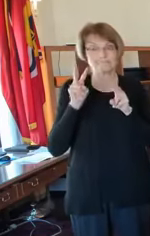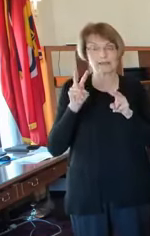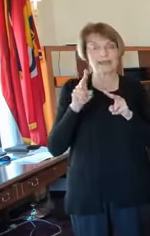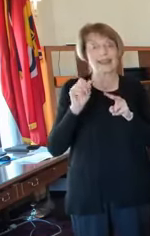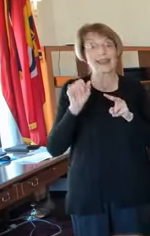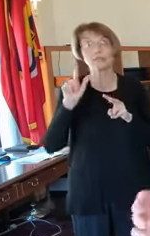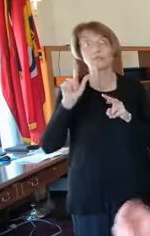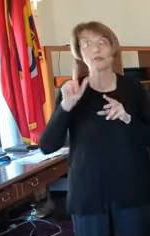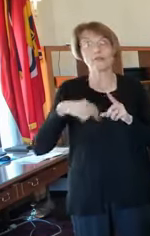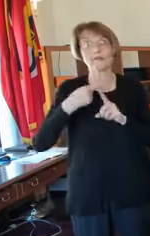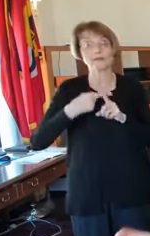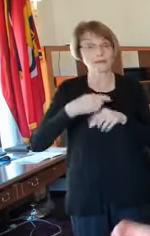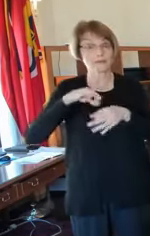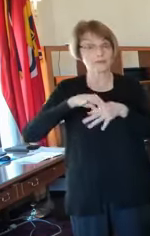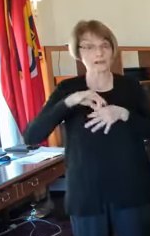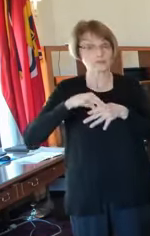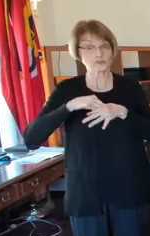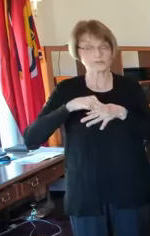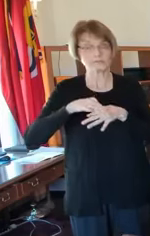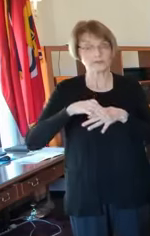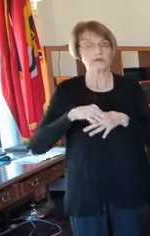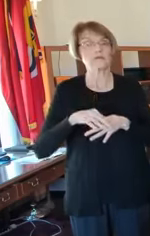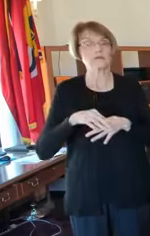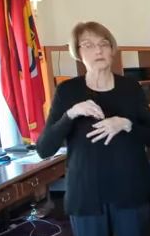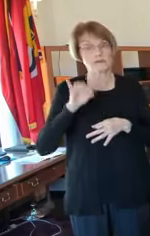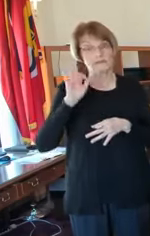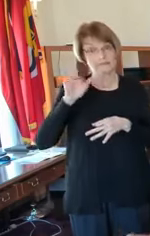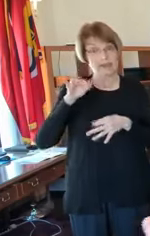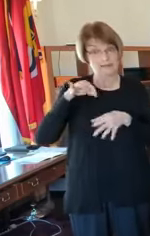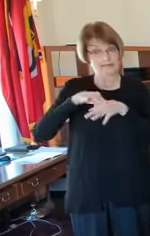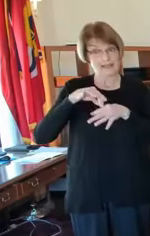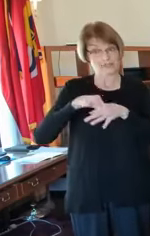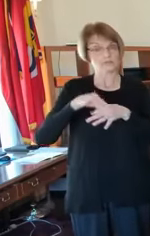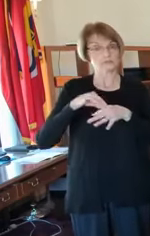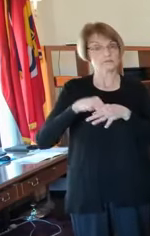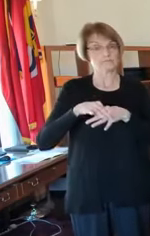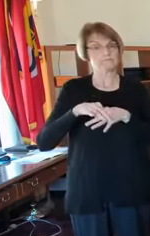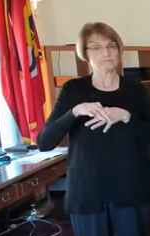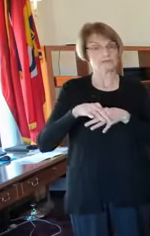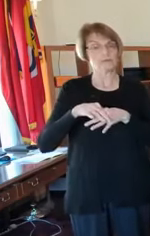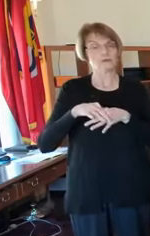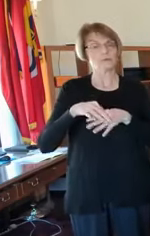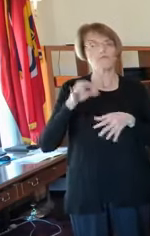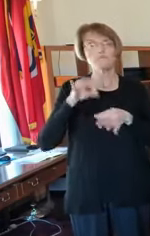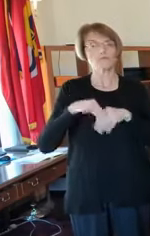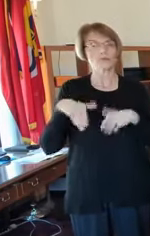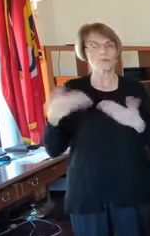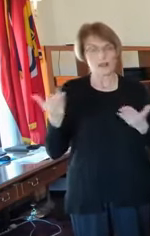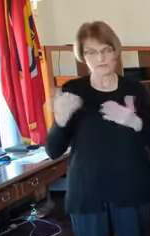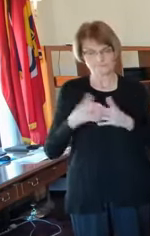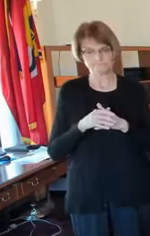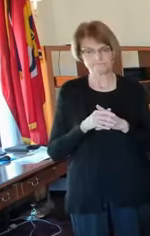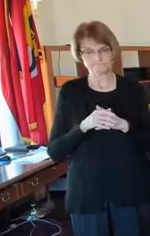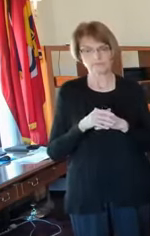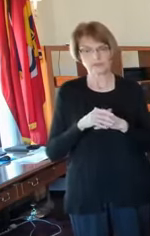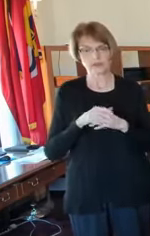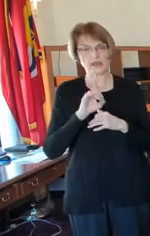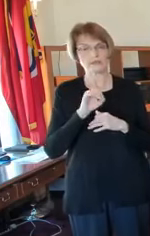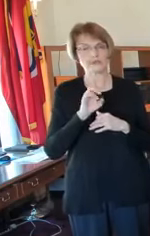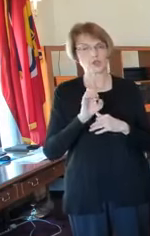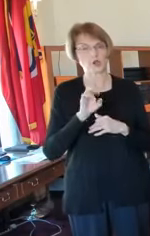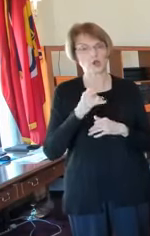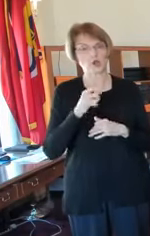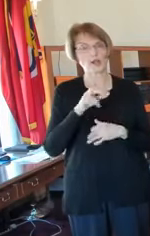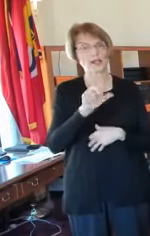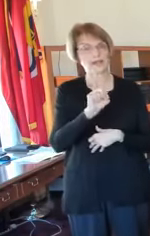April election. One of the things that will be on the ballot on the April election is the confirming the earnings tax.